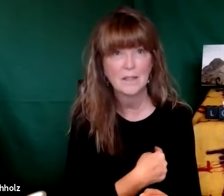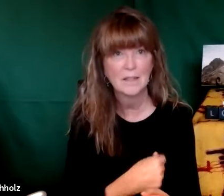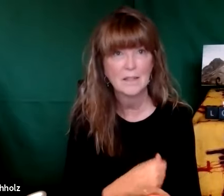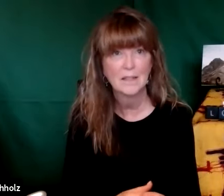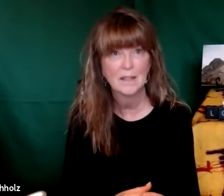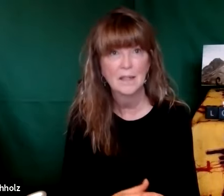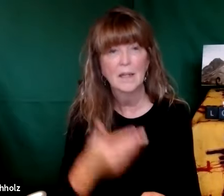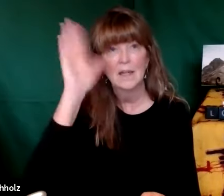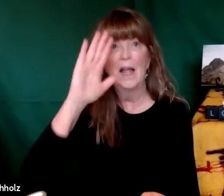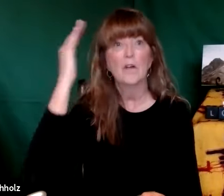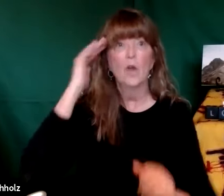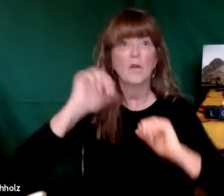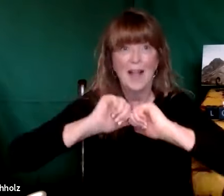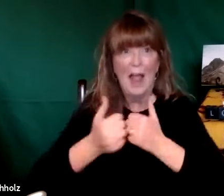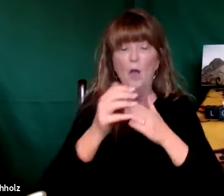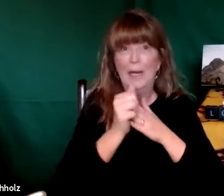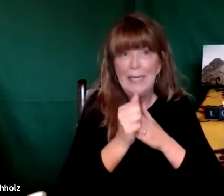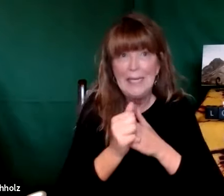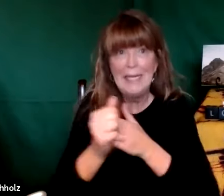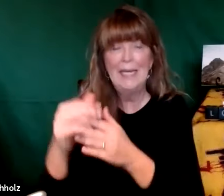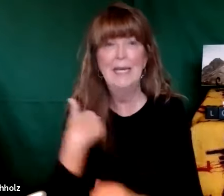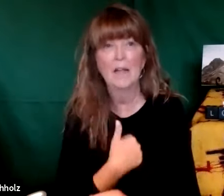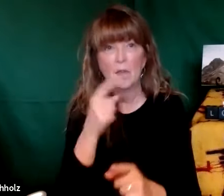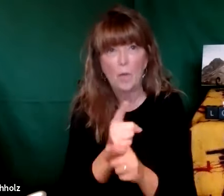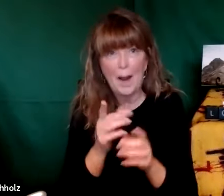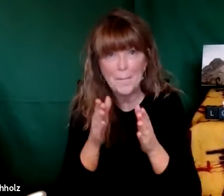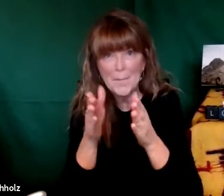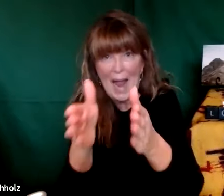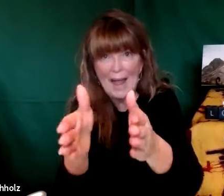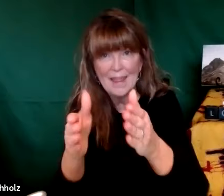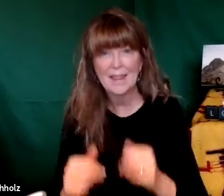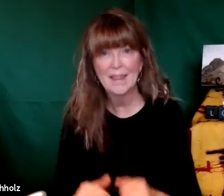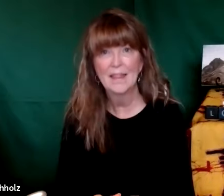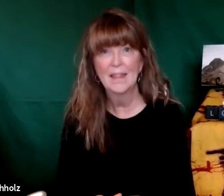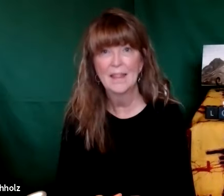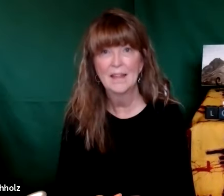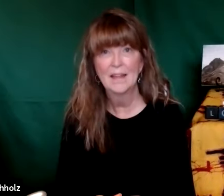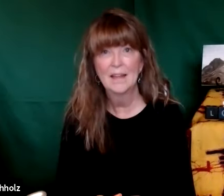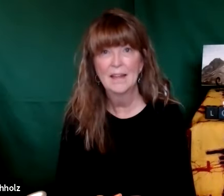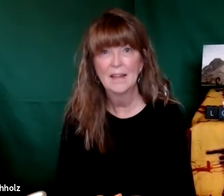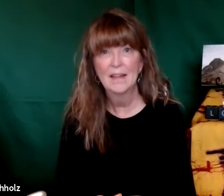and god also knows what's best for us god knows how to guide us into the right paths